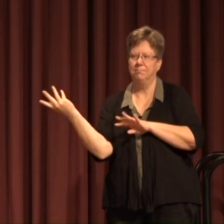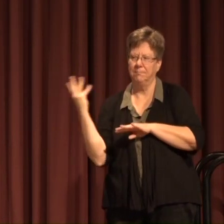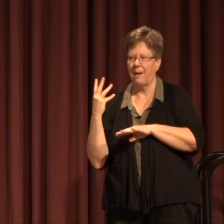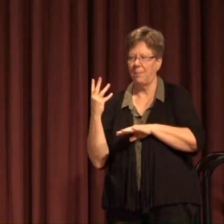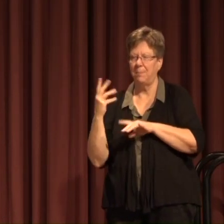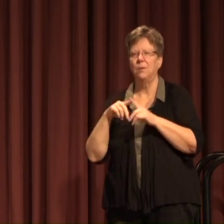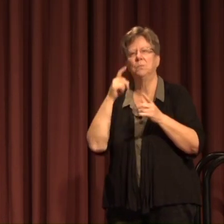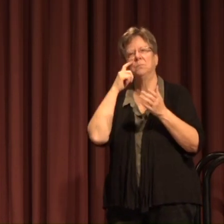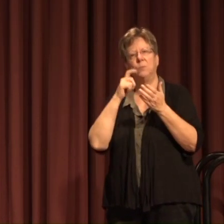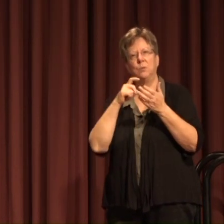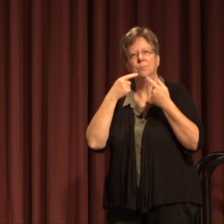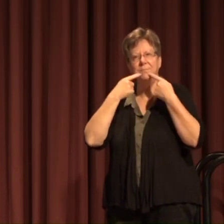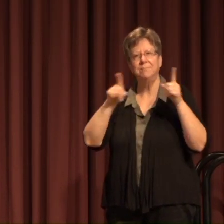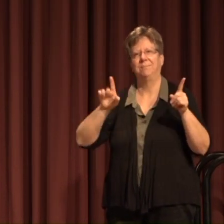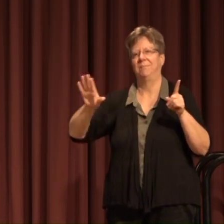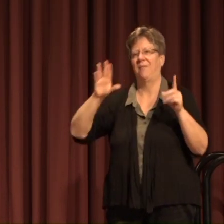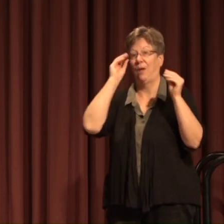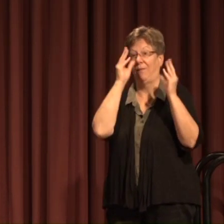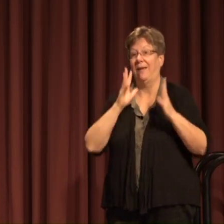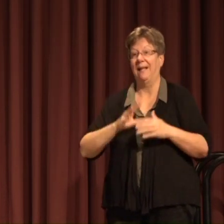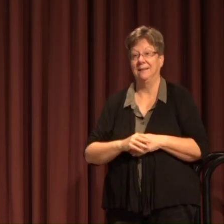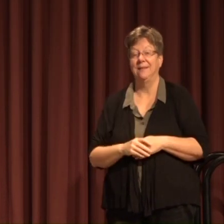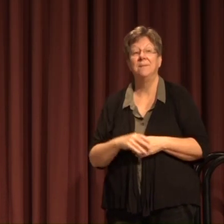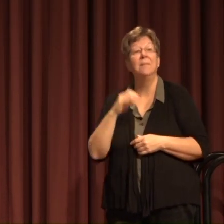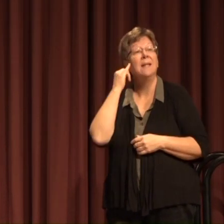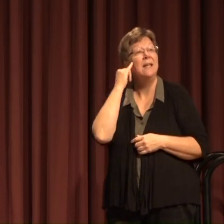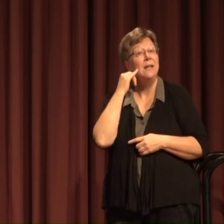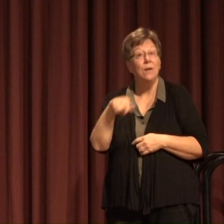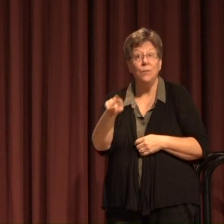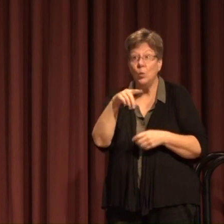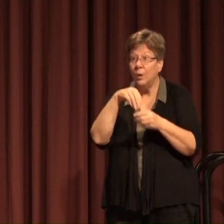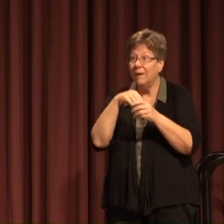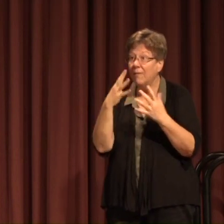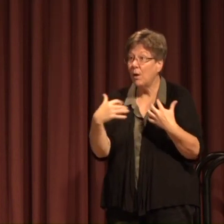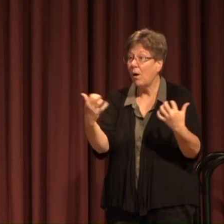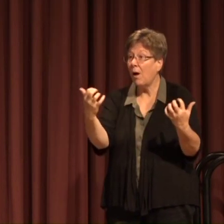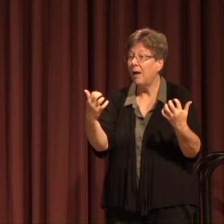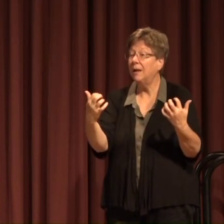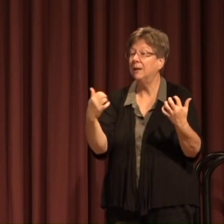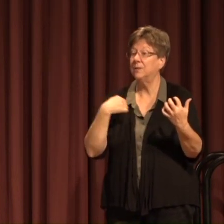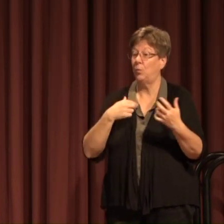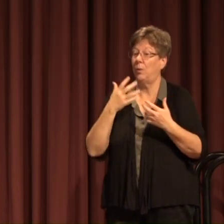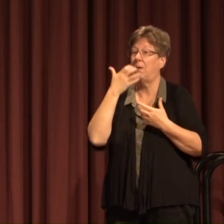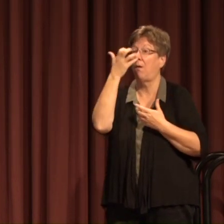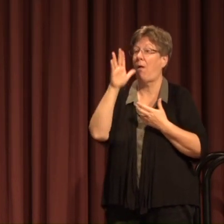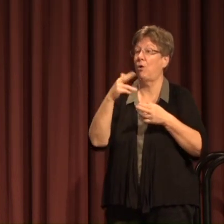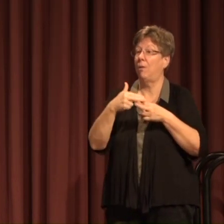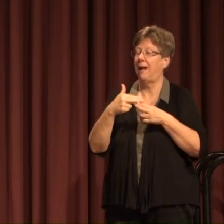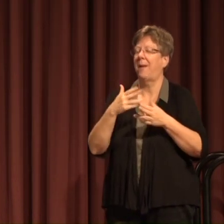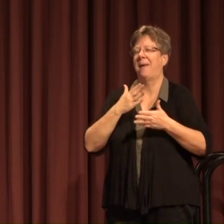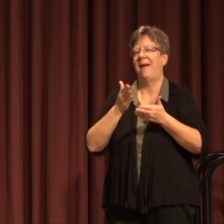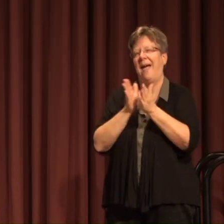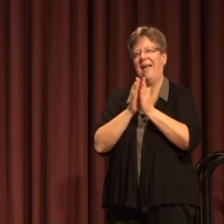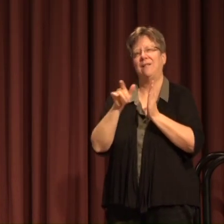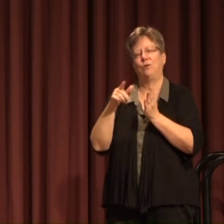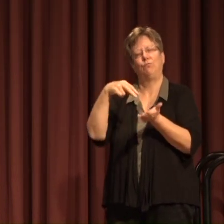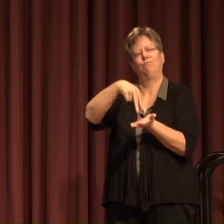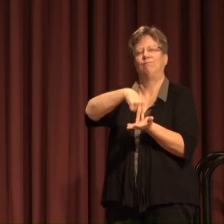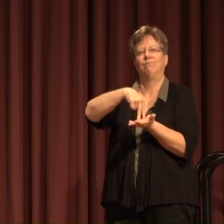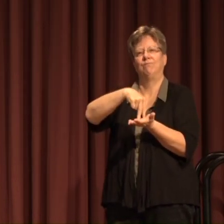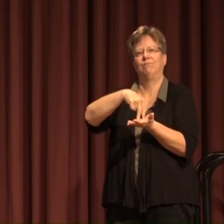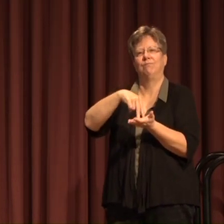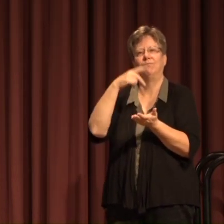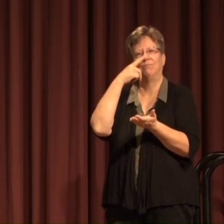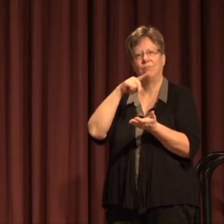recognize their faculty if you are in the audience and your name is called I would ask that you stand for a round of applause